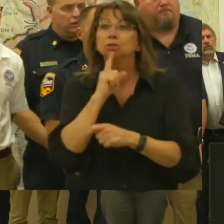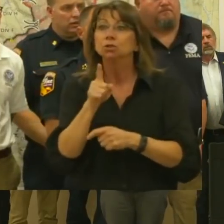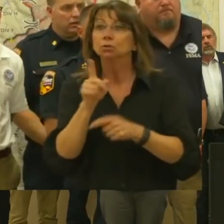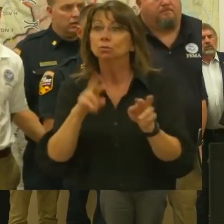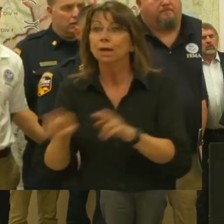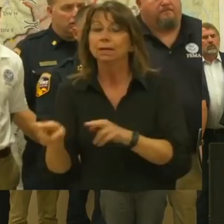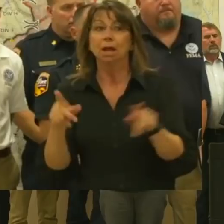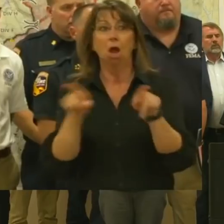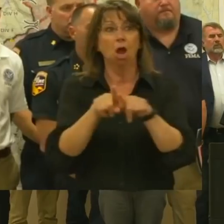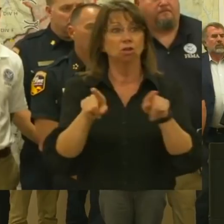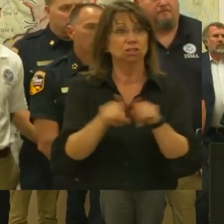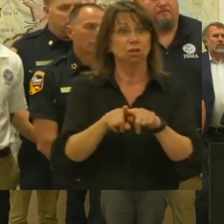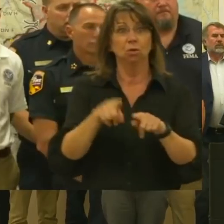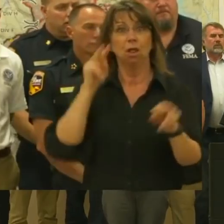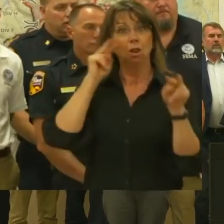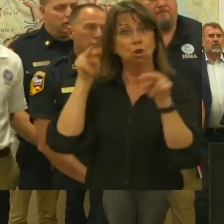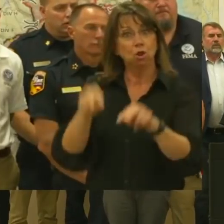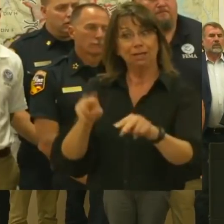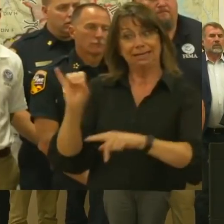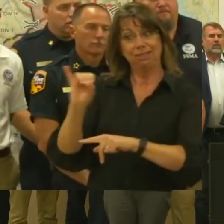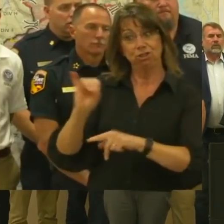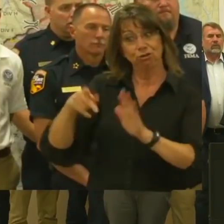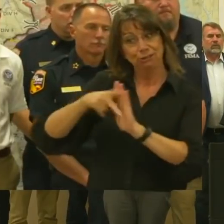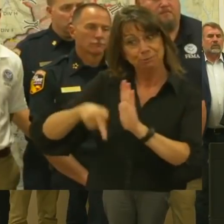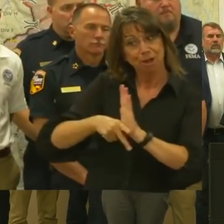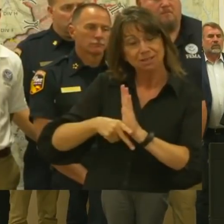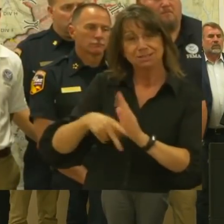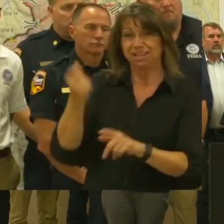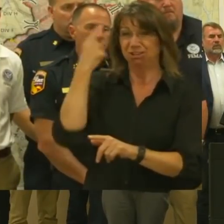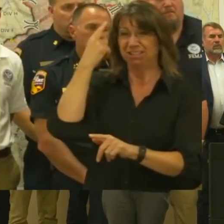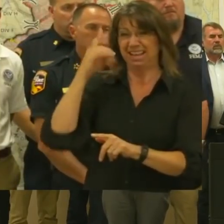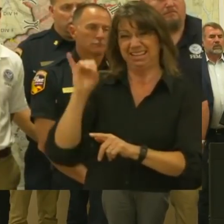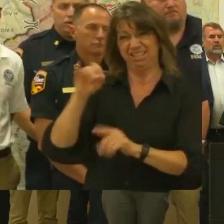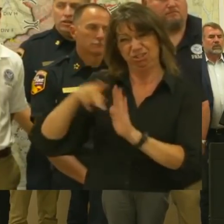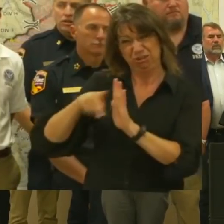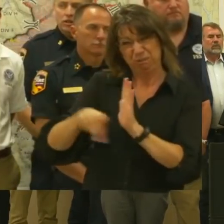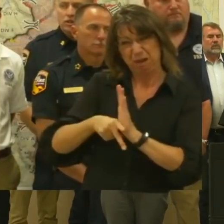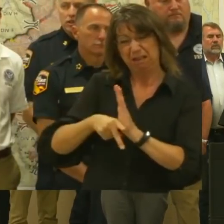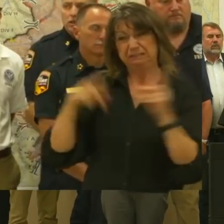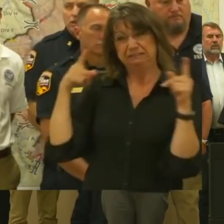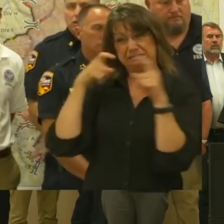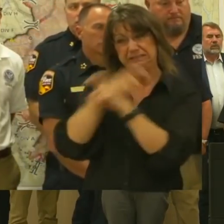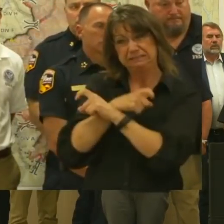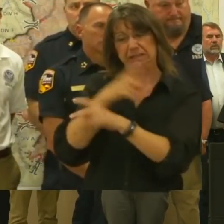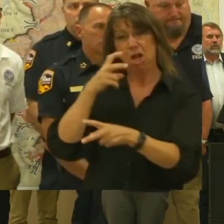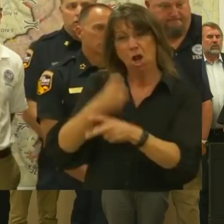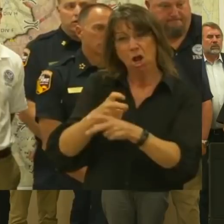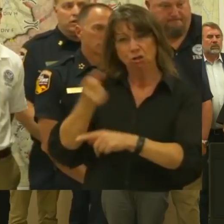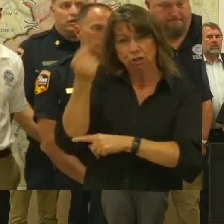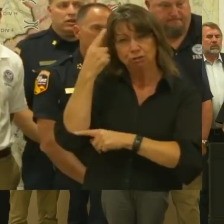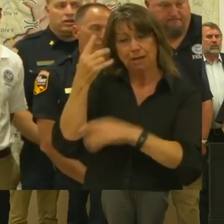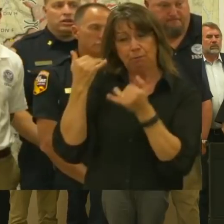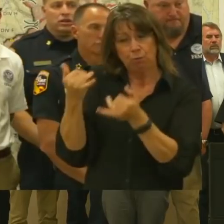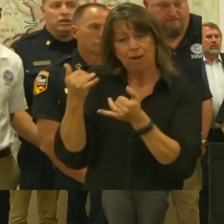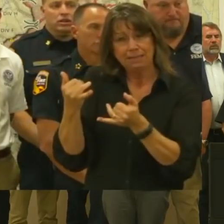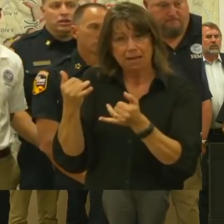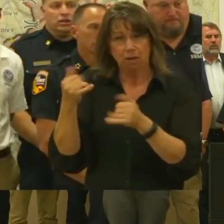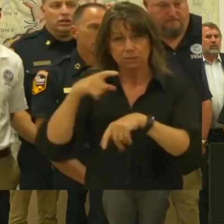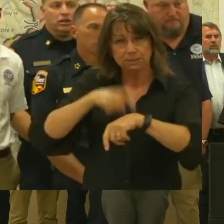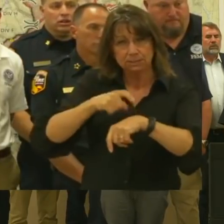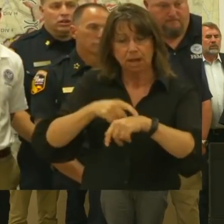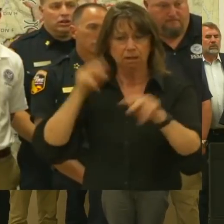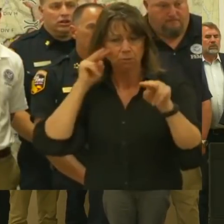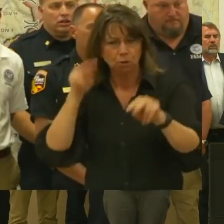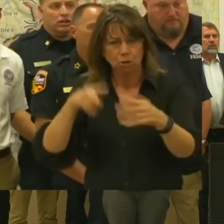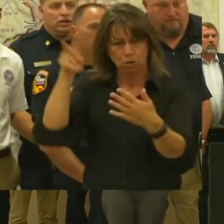policy. I'm the first to say that insurance policies can be quite difficult to understand, but now is the time to look at it, to understand it, ask